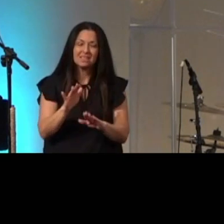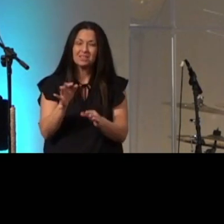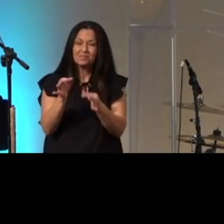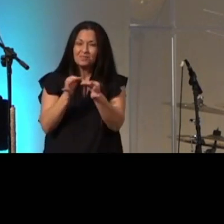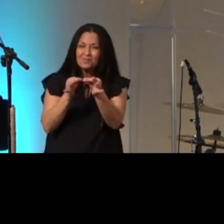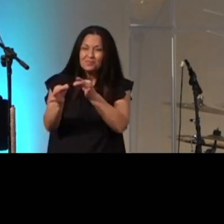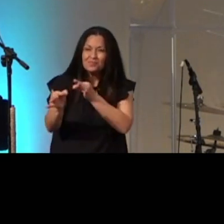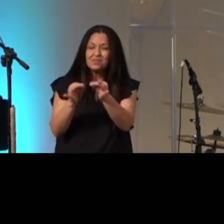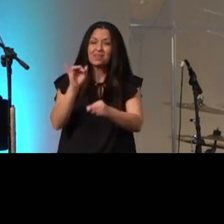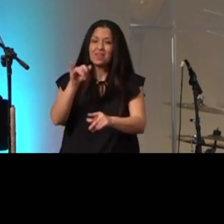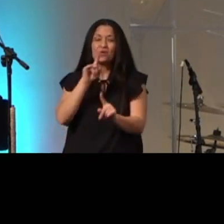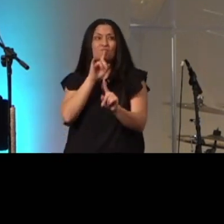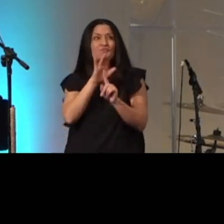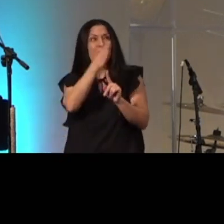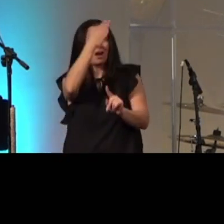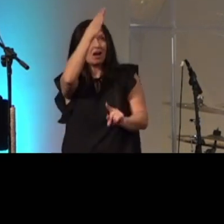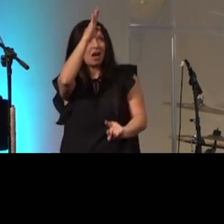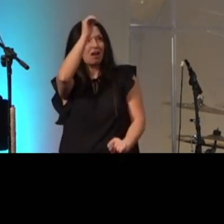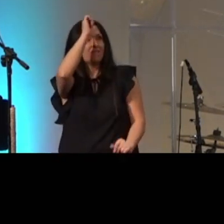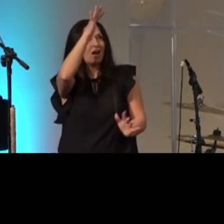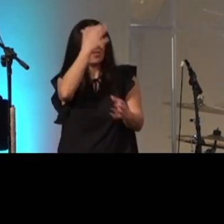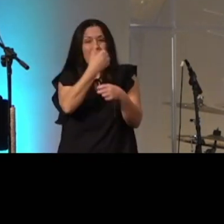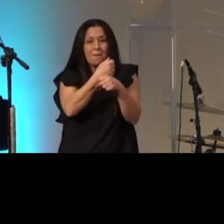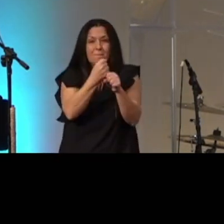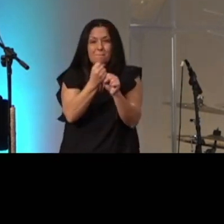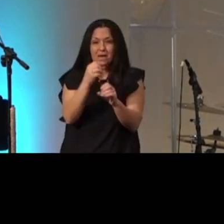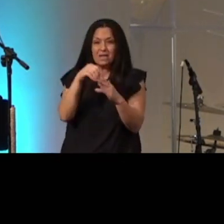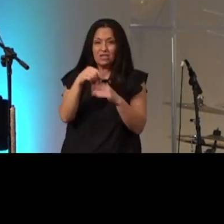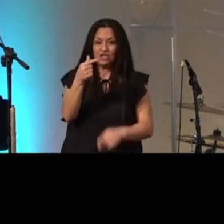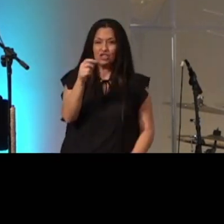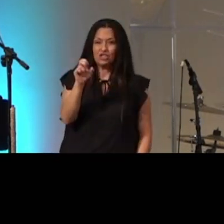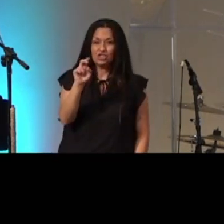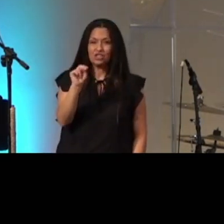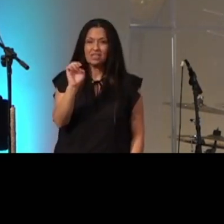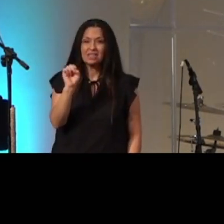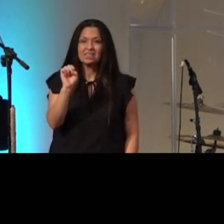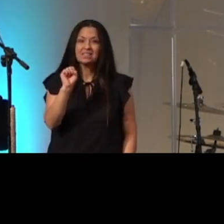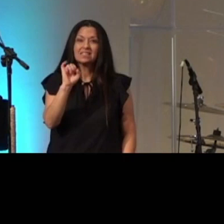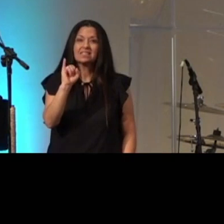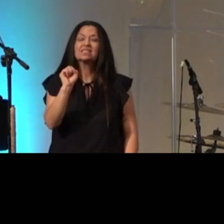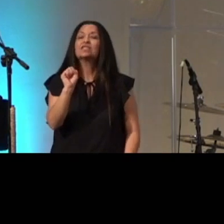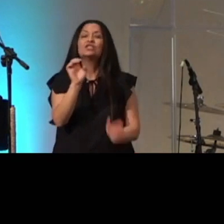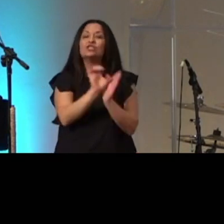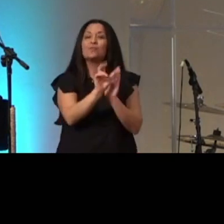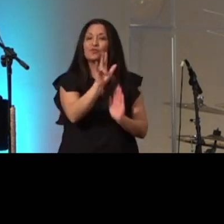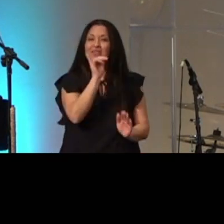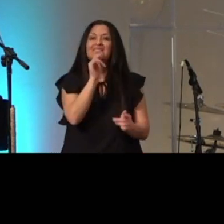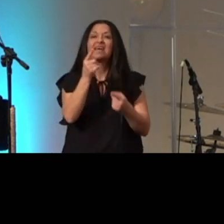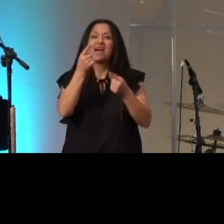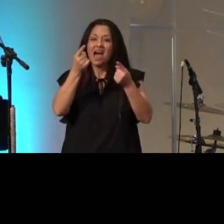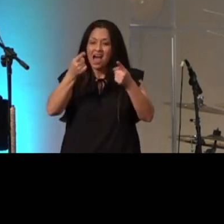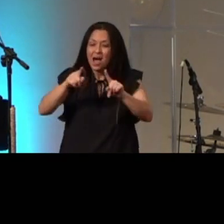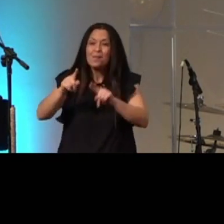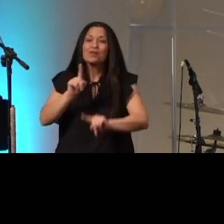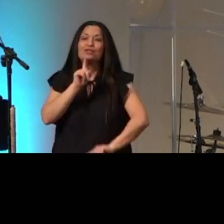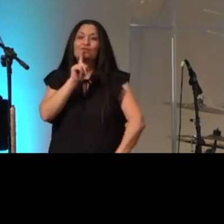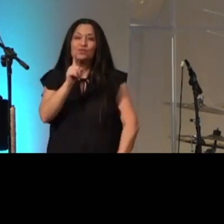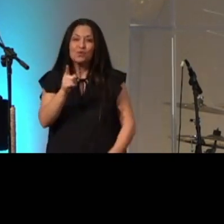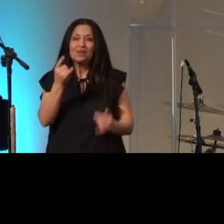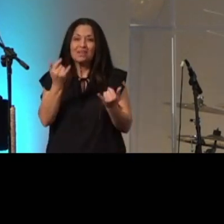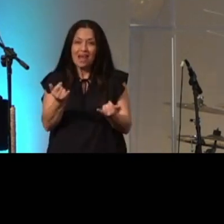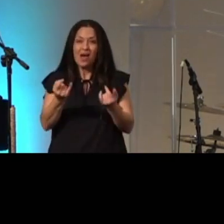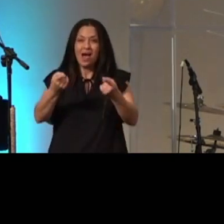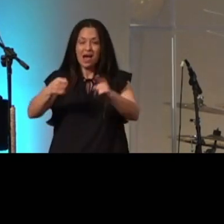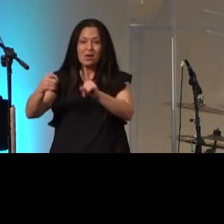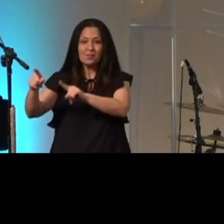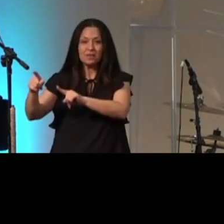them that the promises that god the father made in genesis chapter 3 are coming true one of the things that